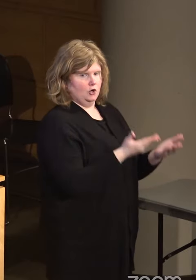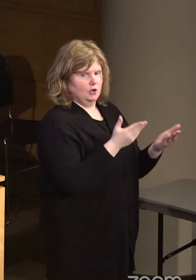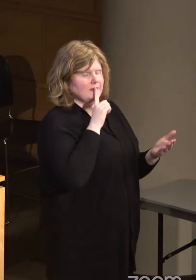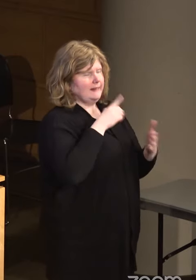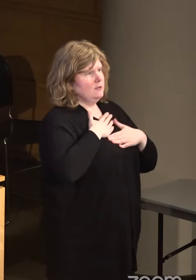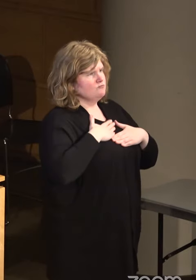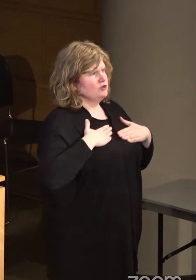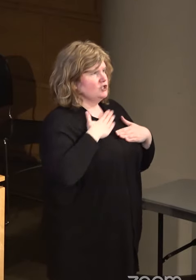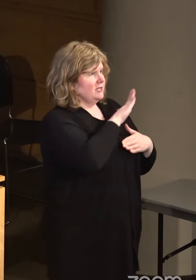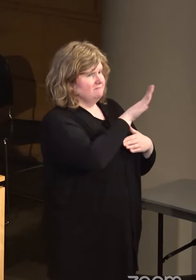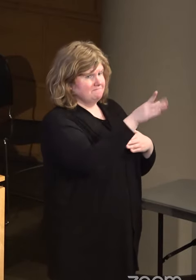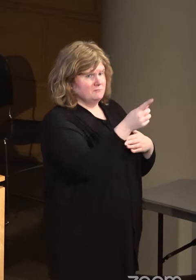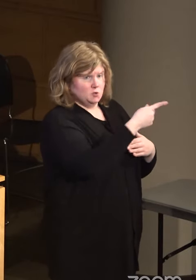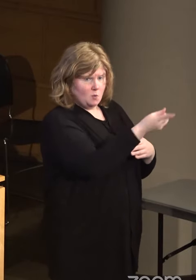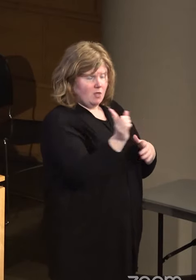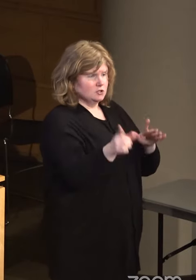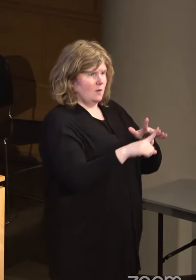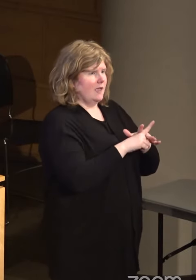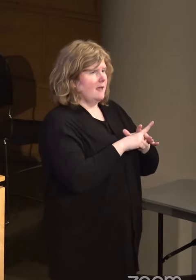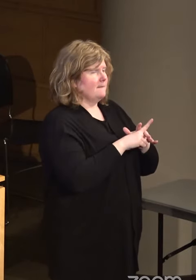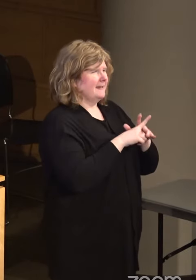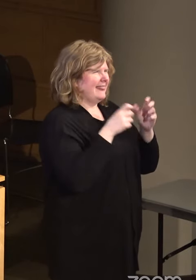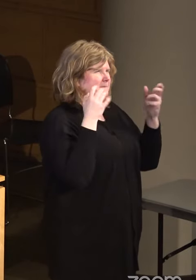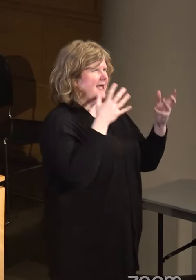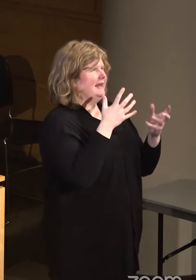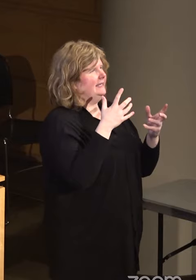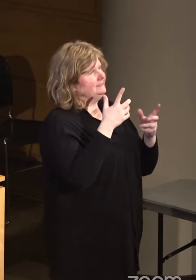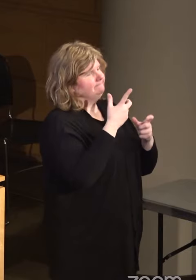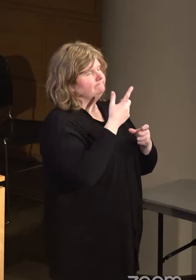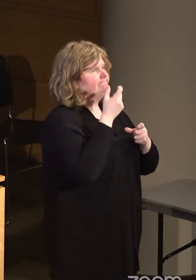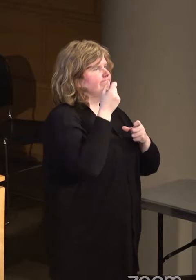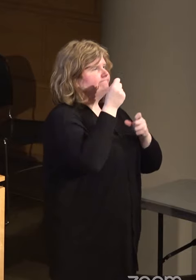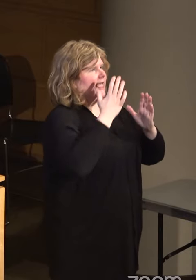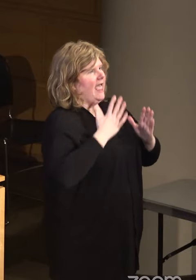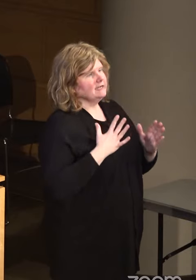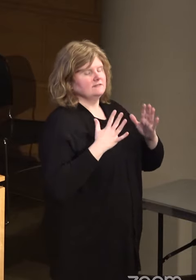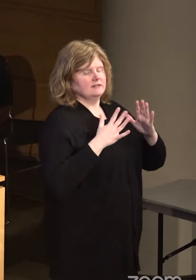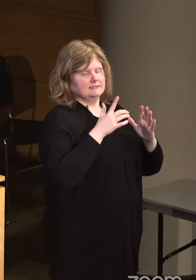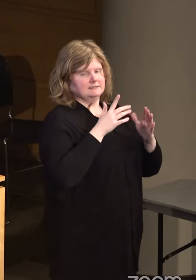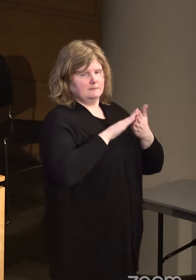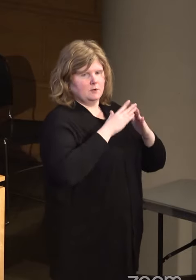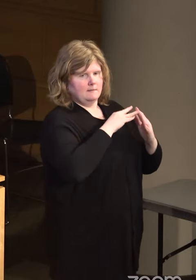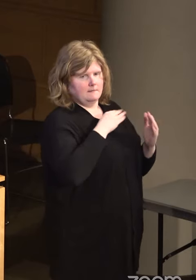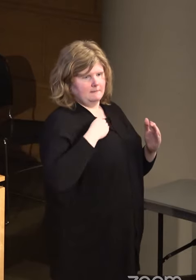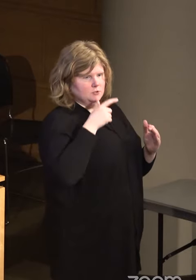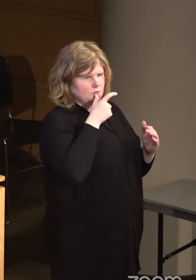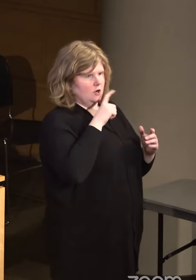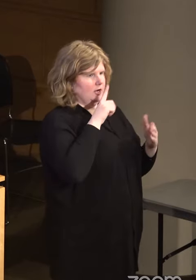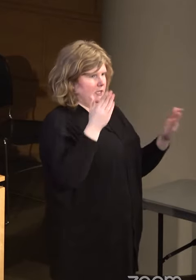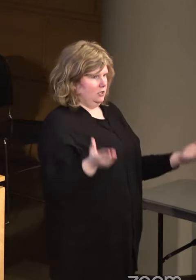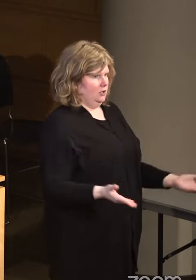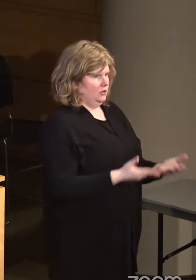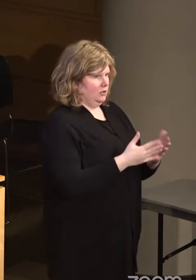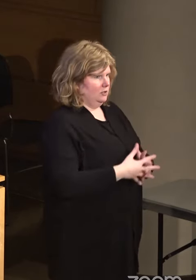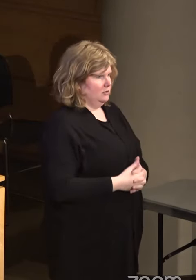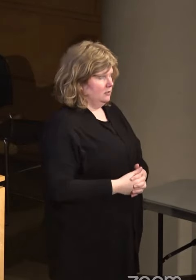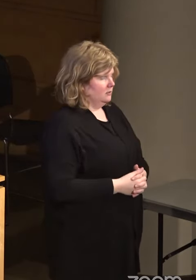Appreciate their presence and the many activists and community members who are here. Appreciate it. Thank you all.